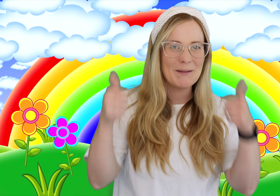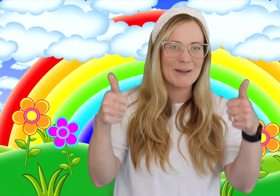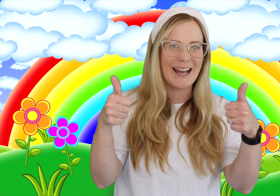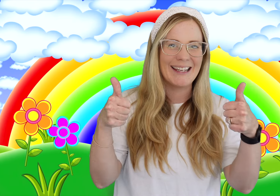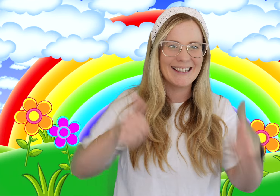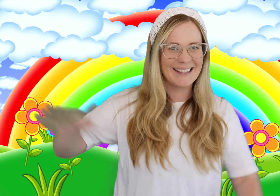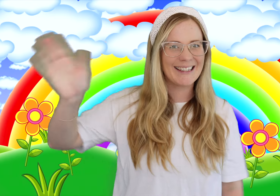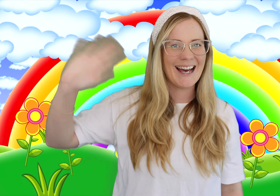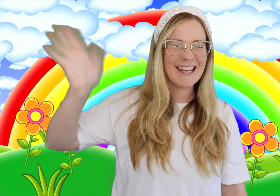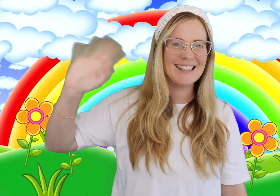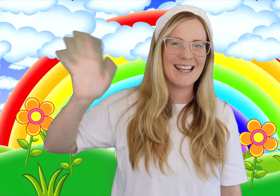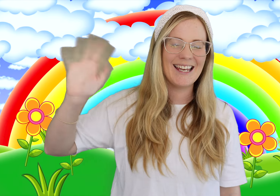pai. Ka kite. Ka kite!